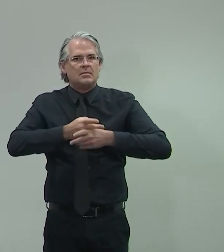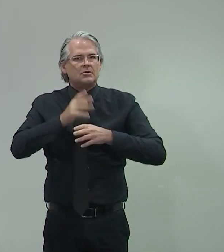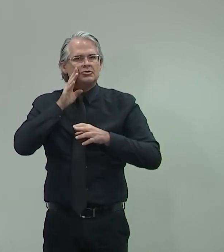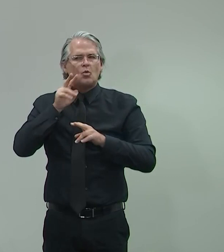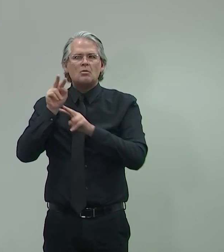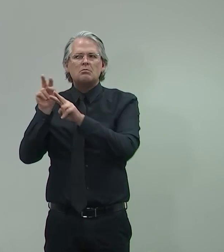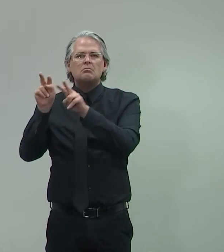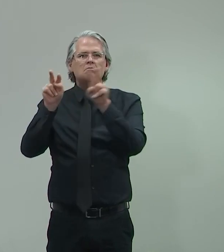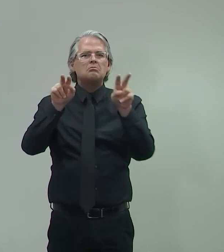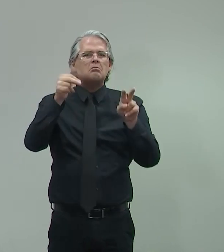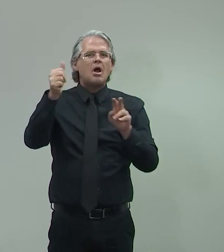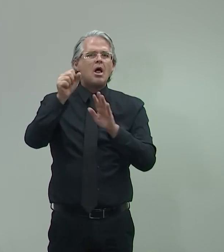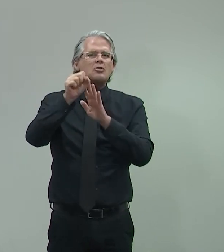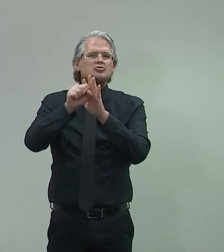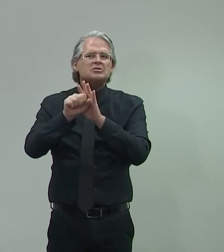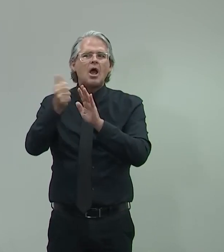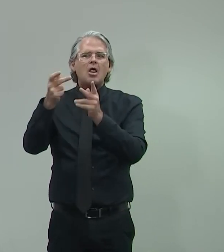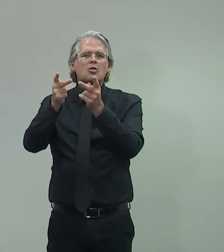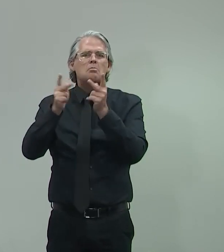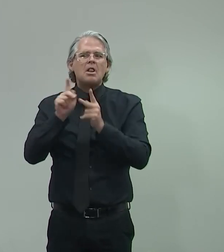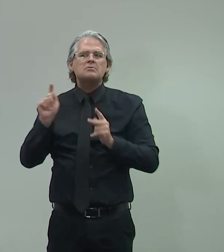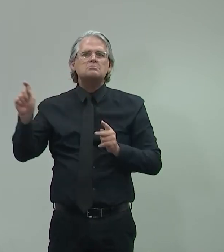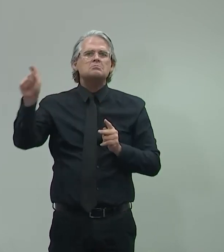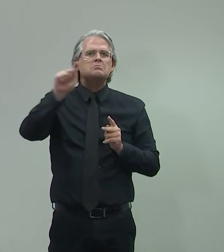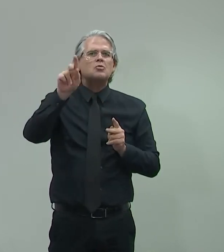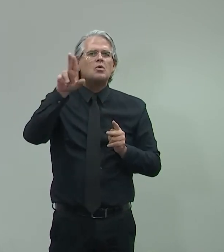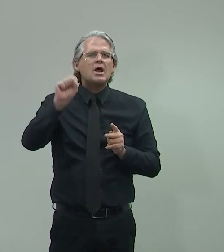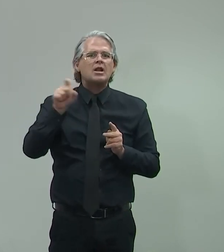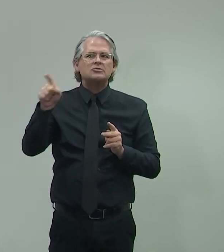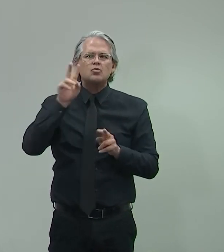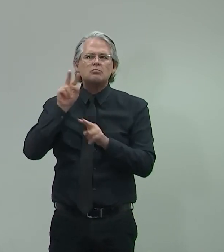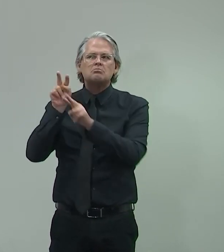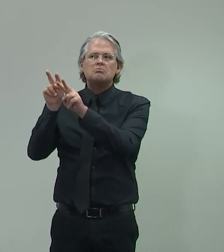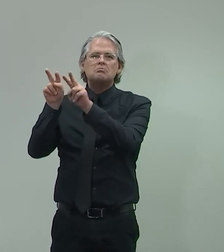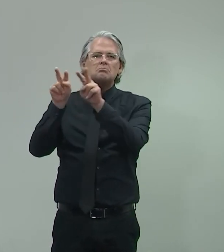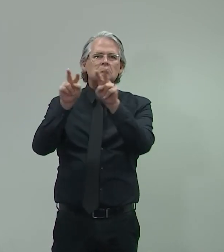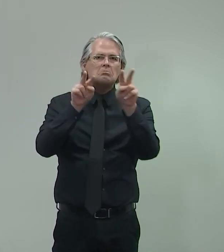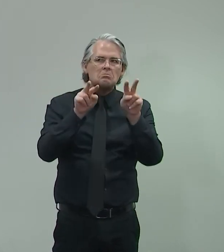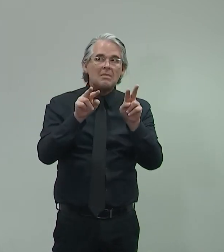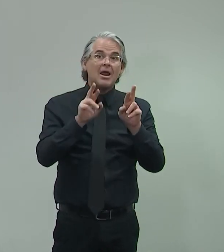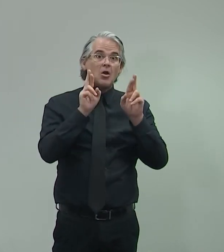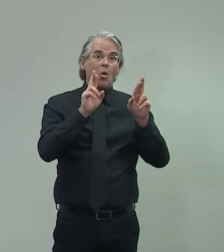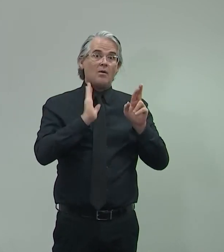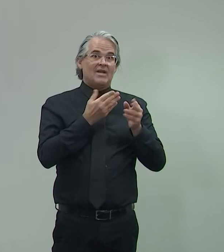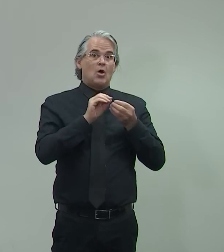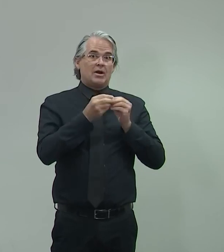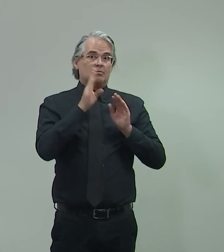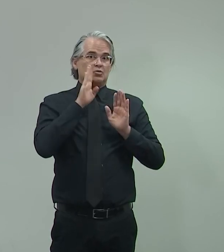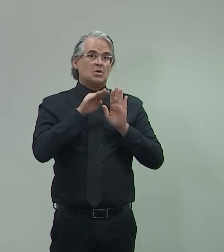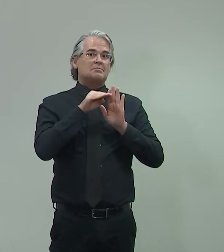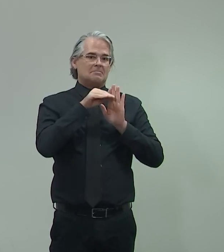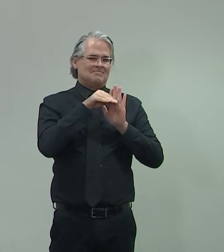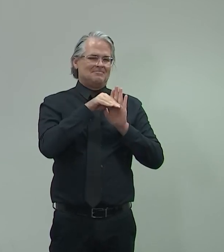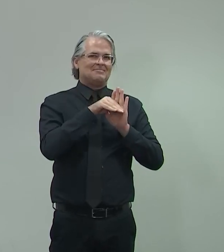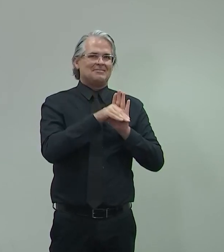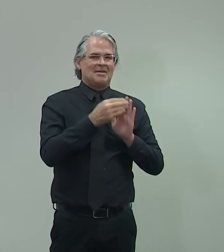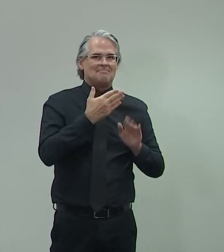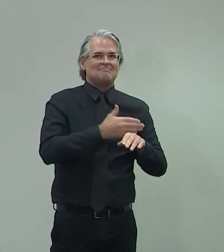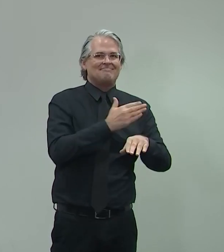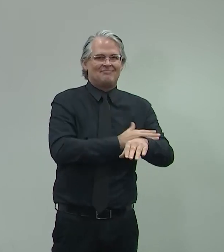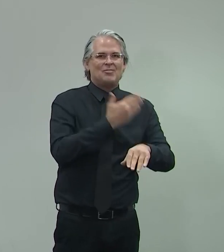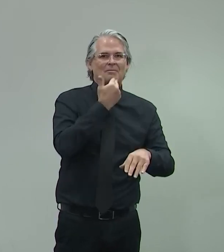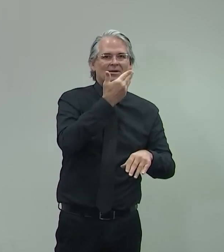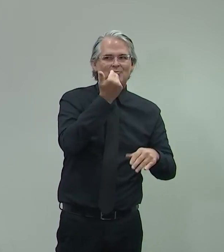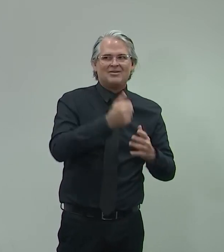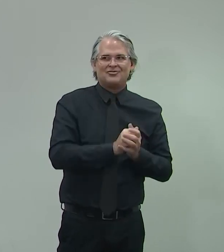practices across the country, and hopefully our numbers keep going in that direction. Fair enough. Thank you. Okay, Dan,